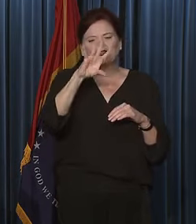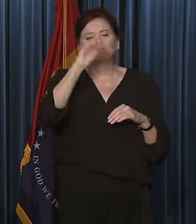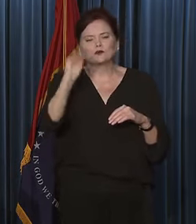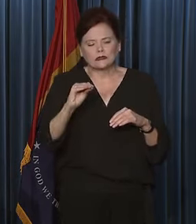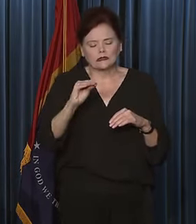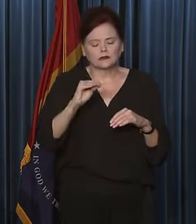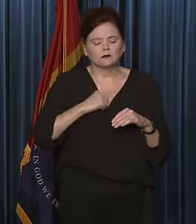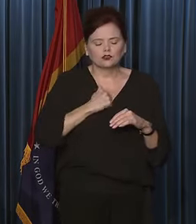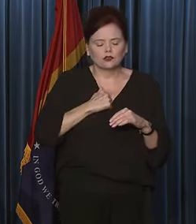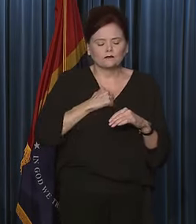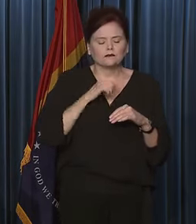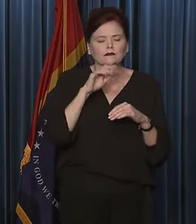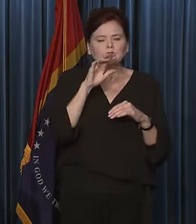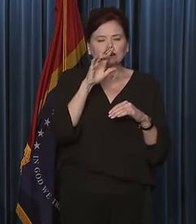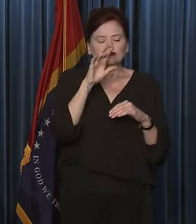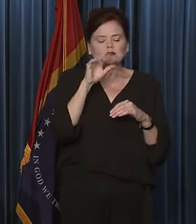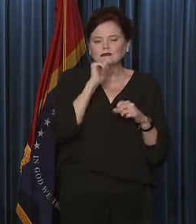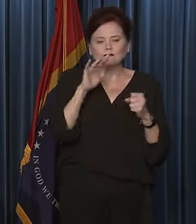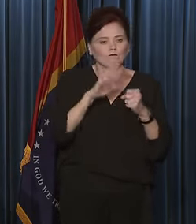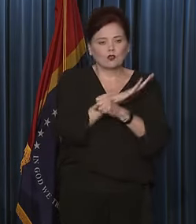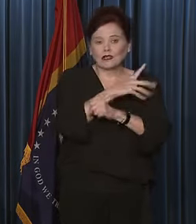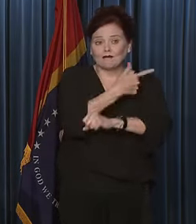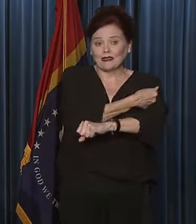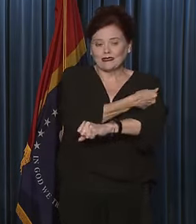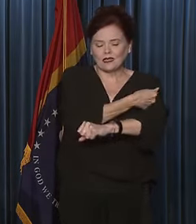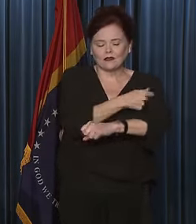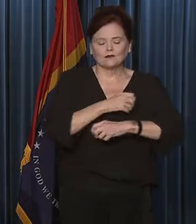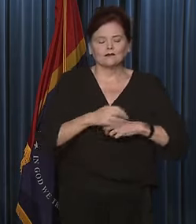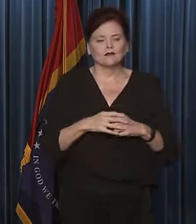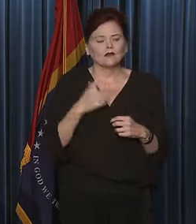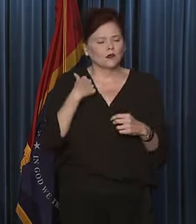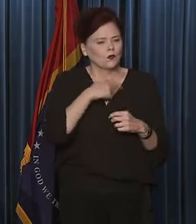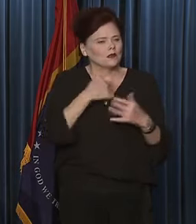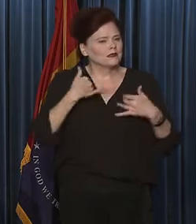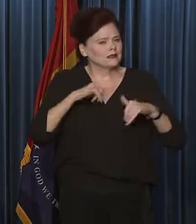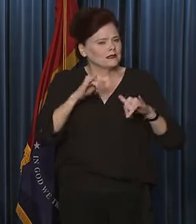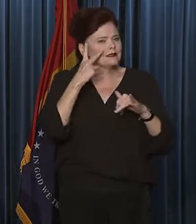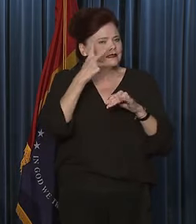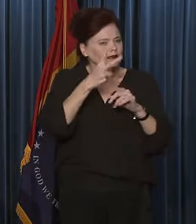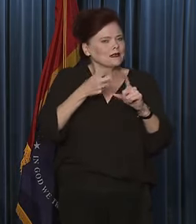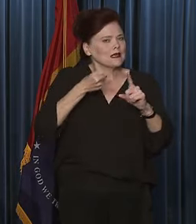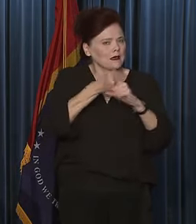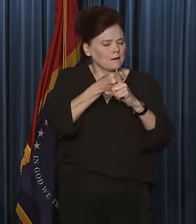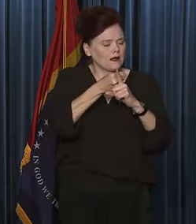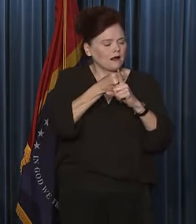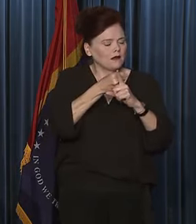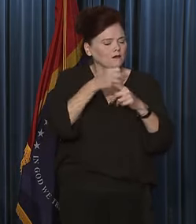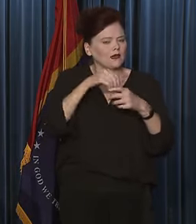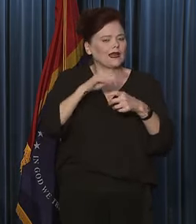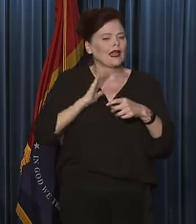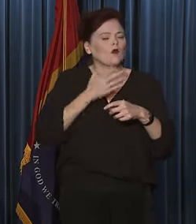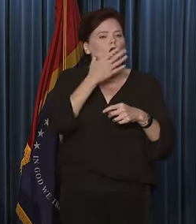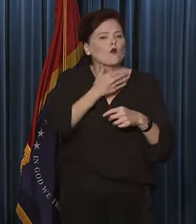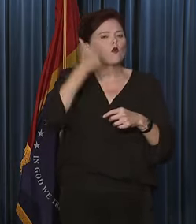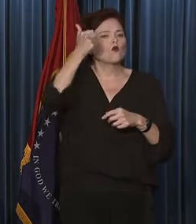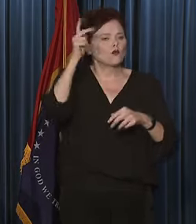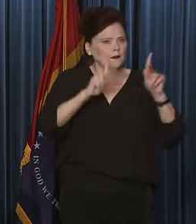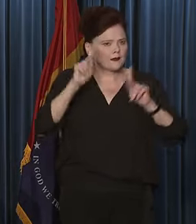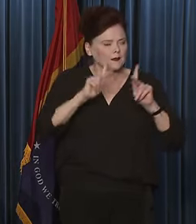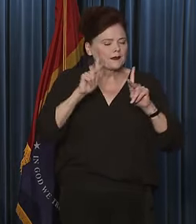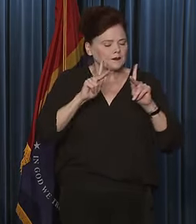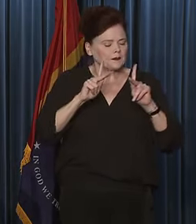or more, are not fully vaccinated. So we are still seeing an impact in our older individuals,